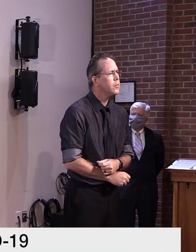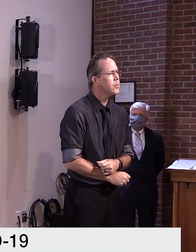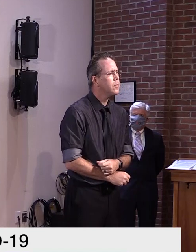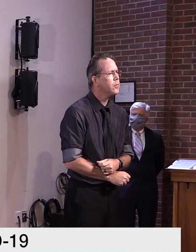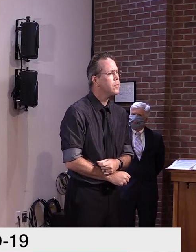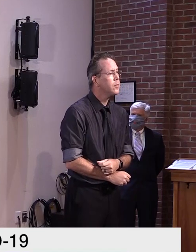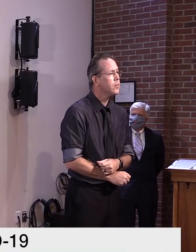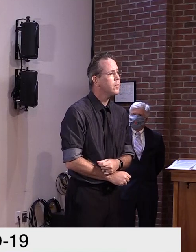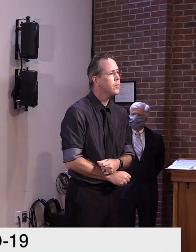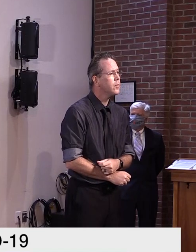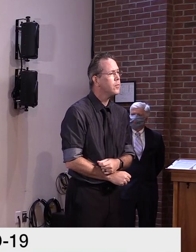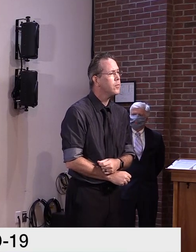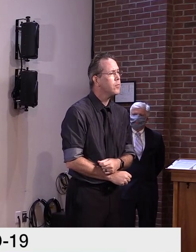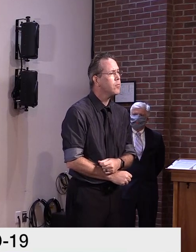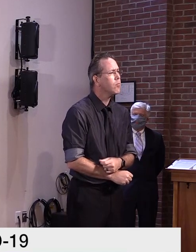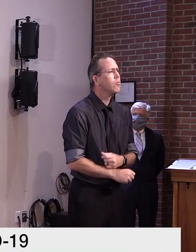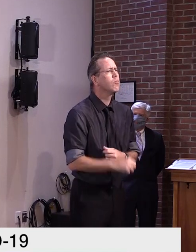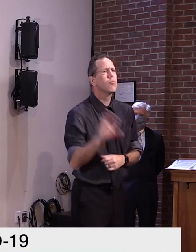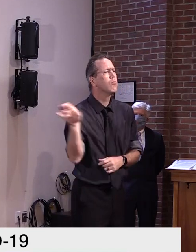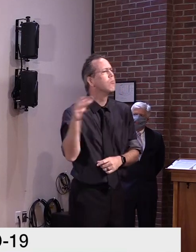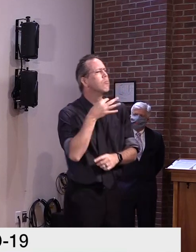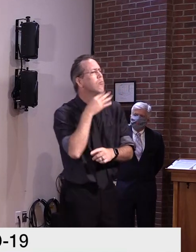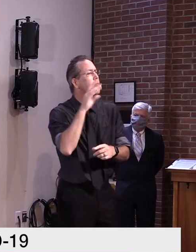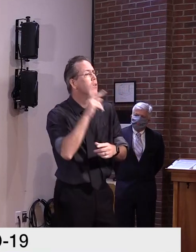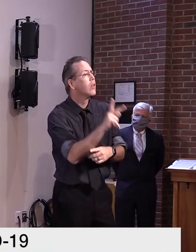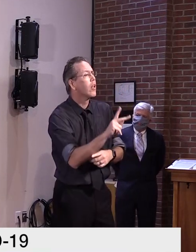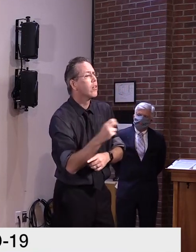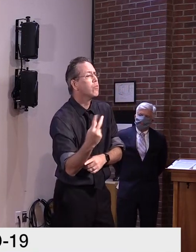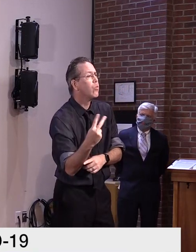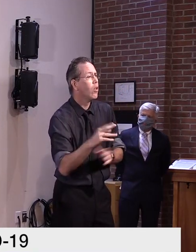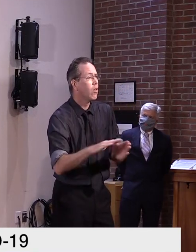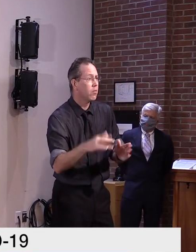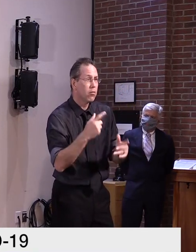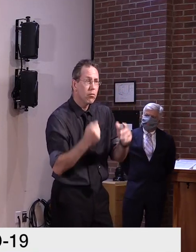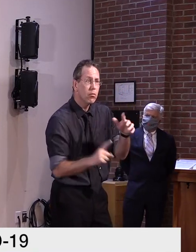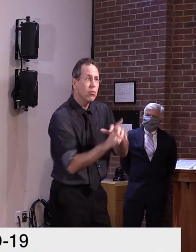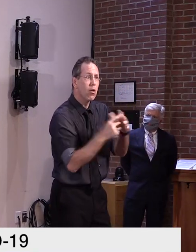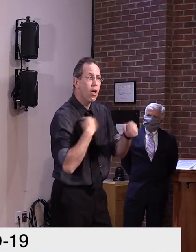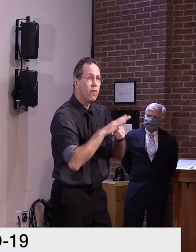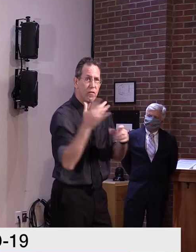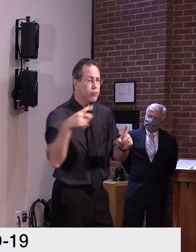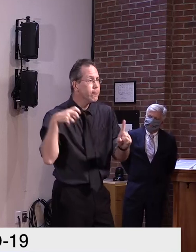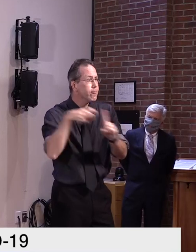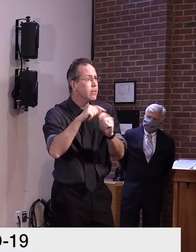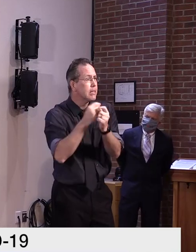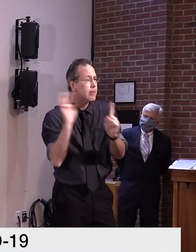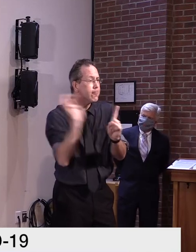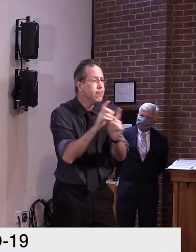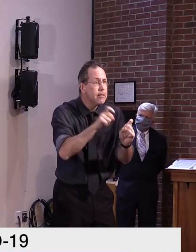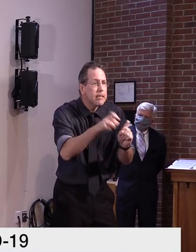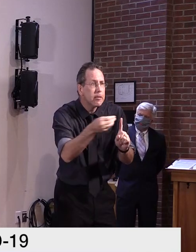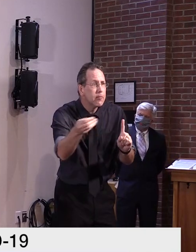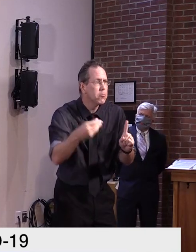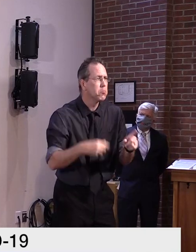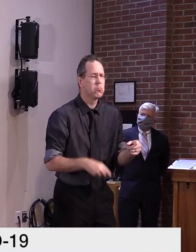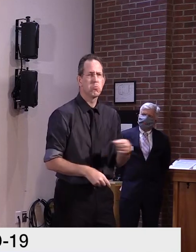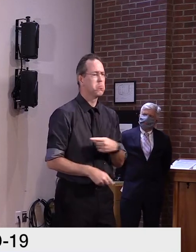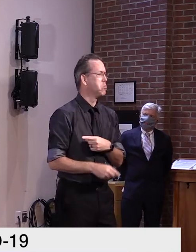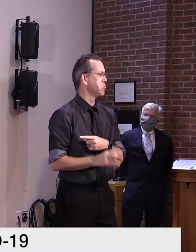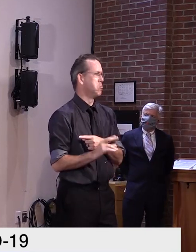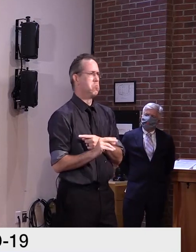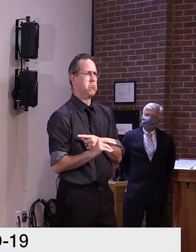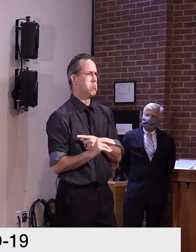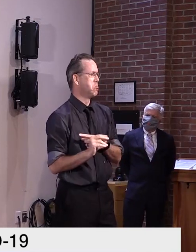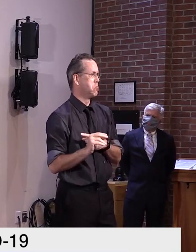not aware of, uh, any school that we have done that. And we talk about our cases literally every day. Um, so